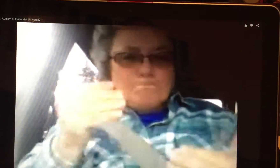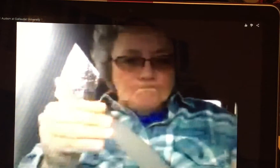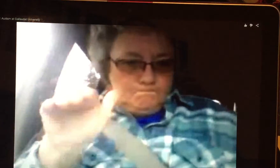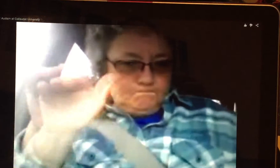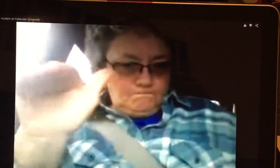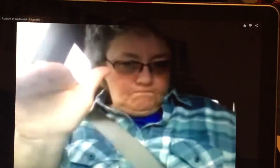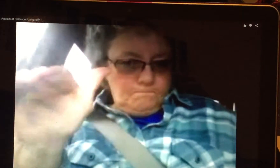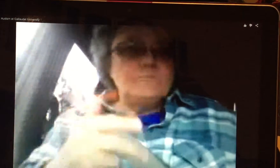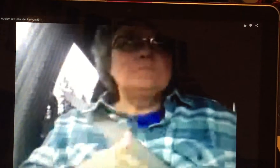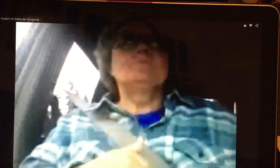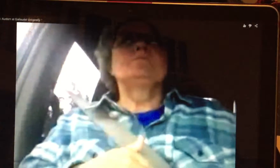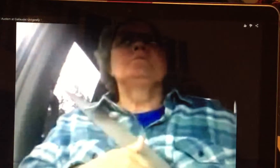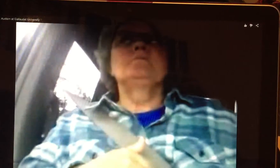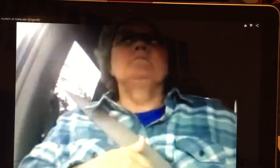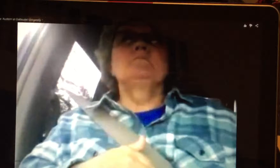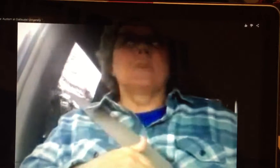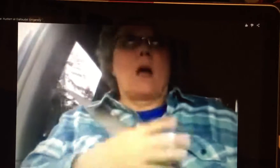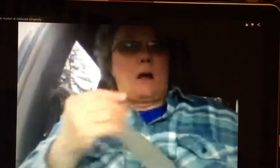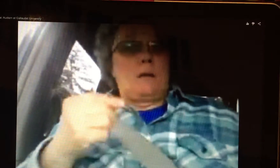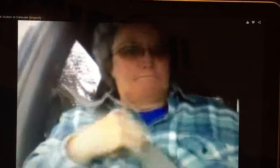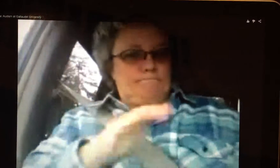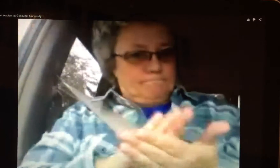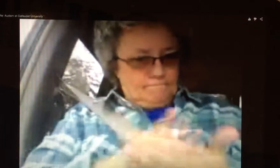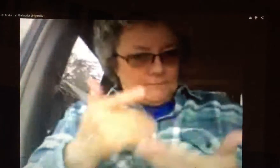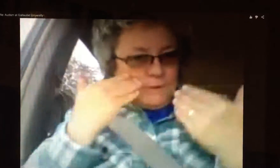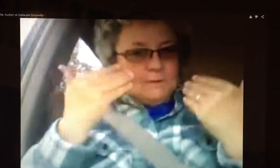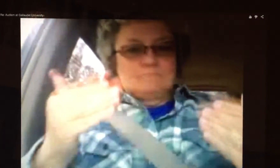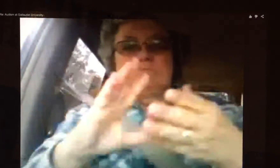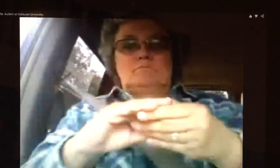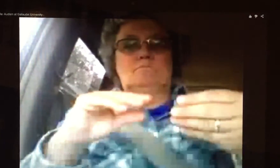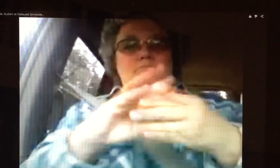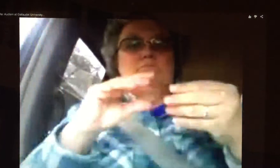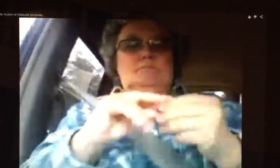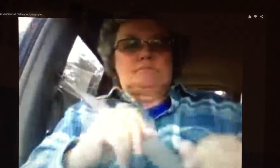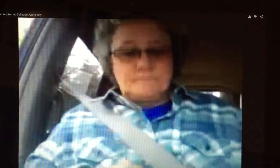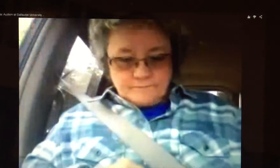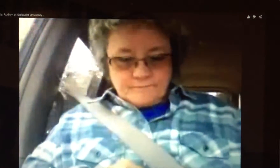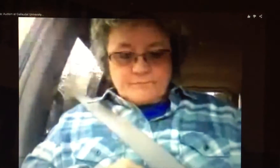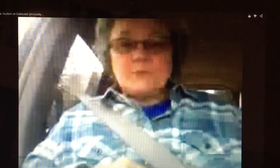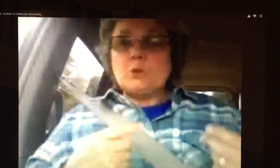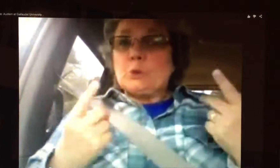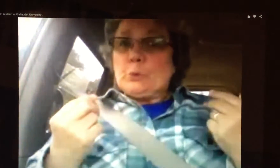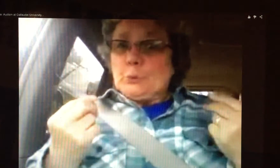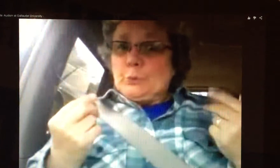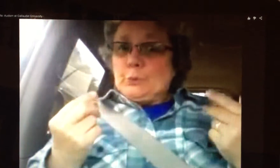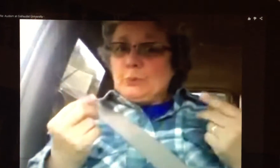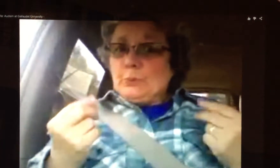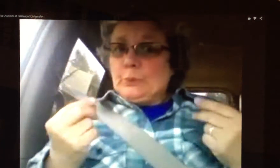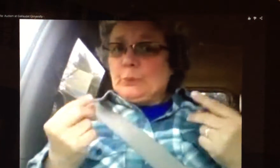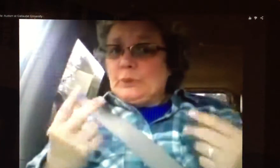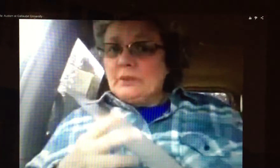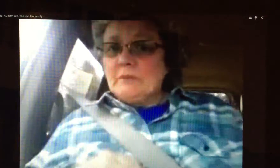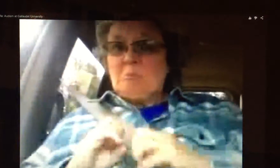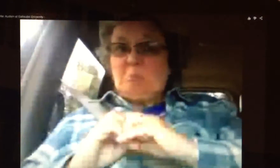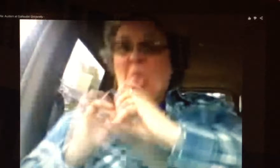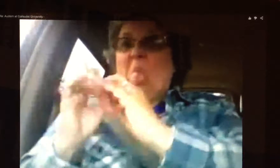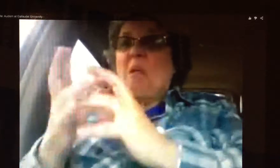really want to commend you for going and saying something to him also uploading your story